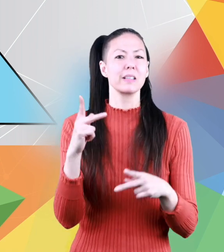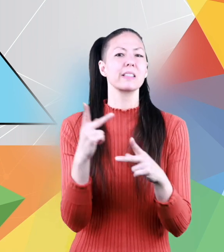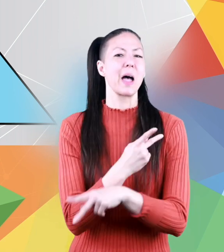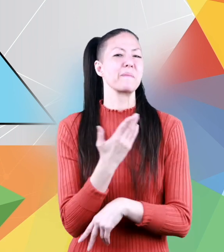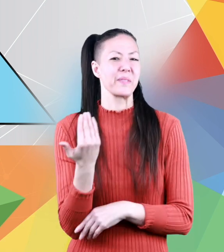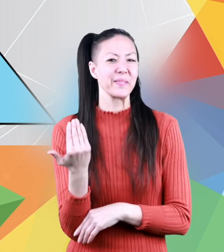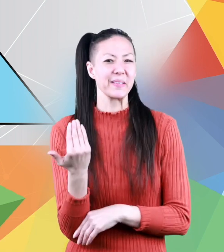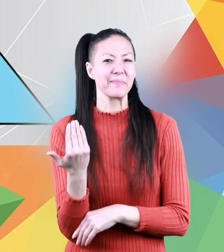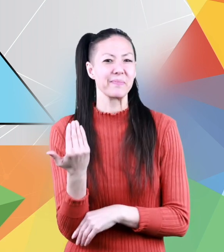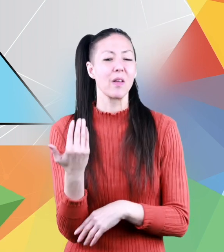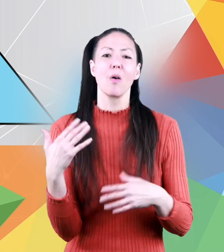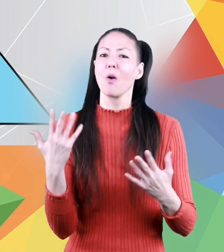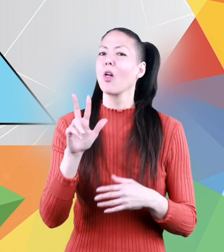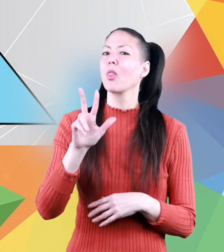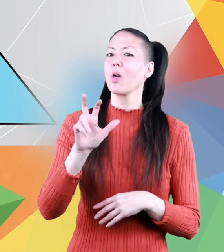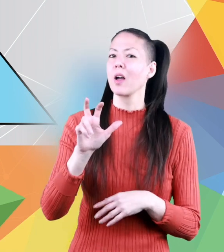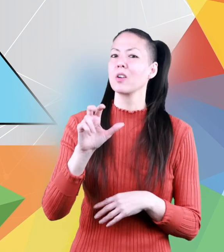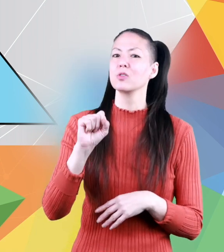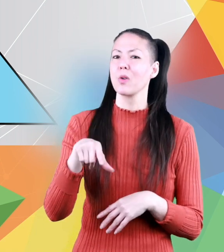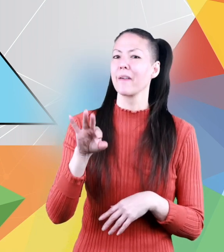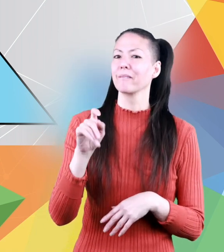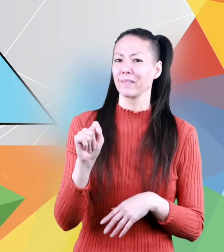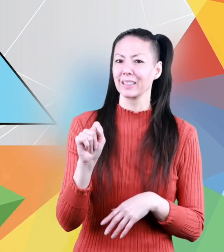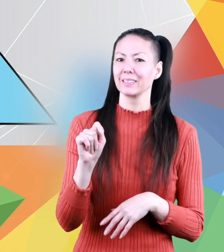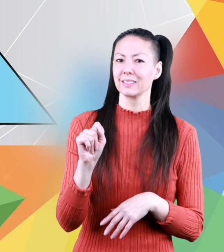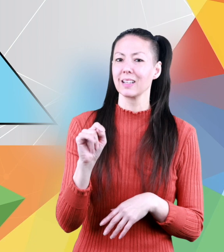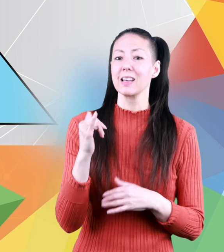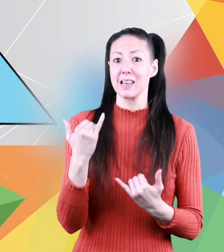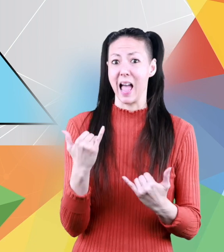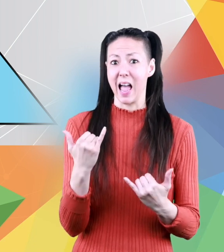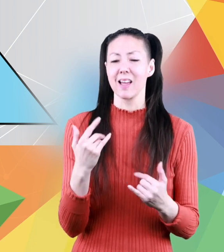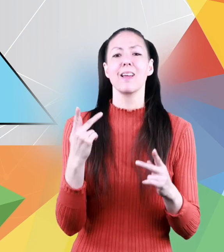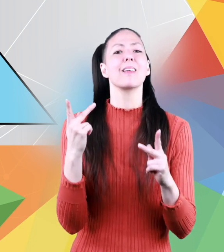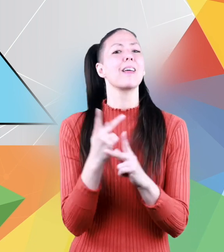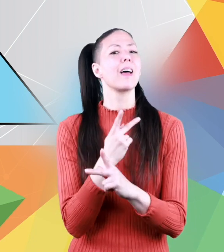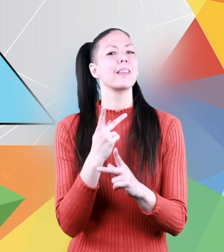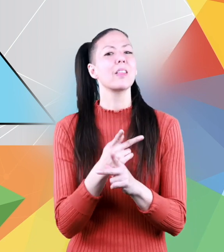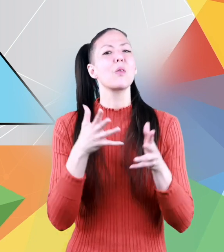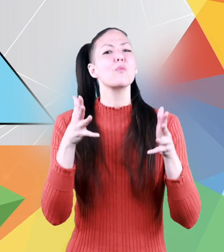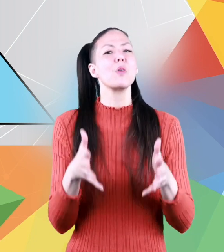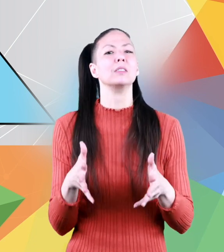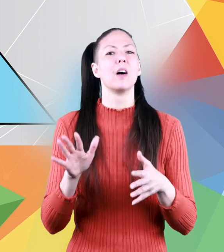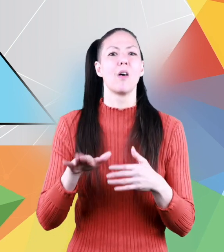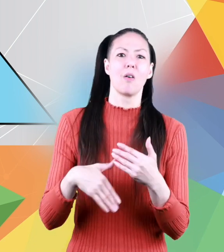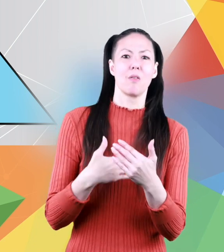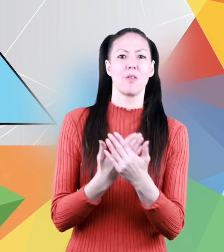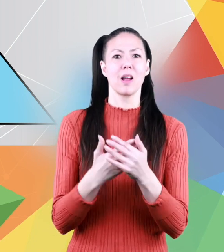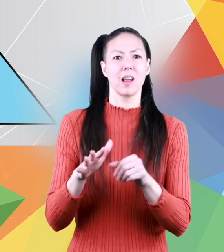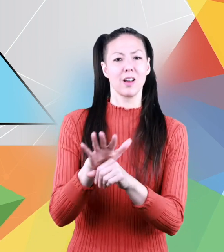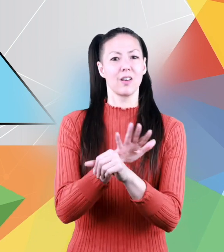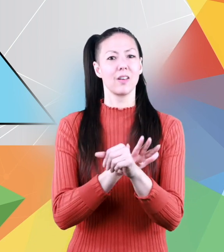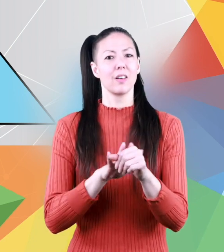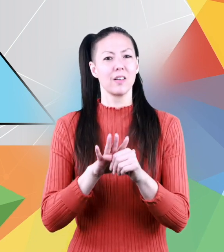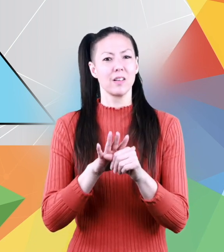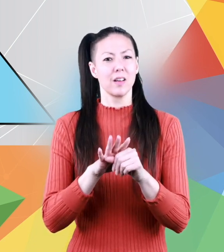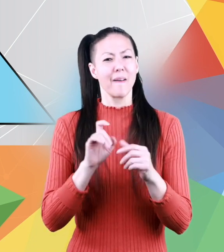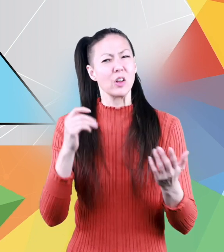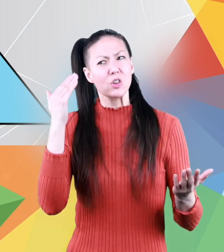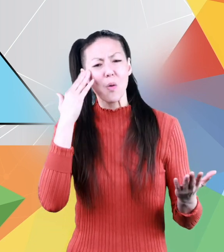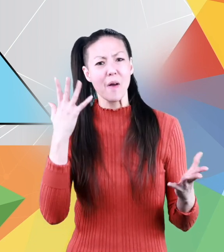times 15 or 300 square feet next to calculate the rest of the area you'd have to know how to figure